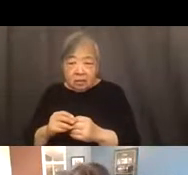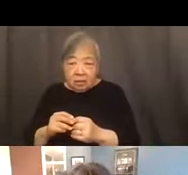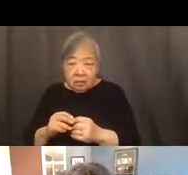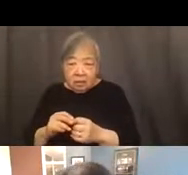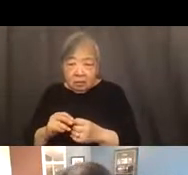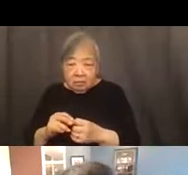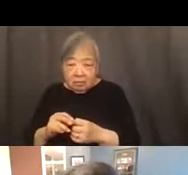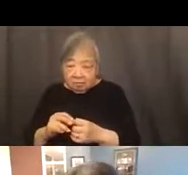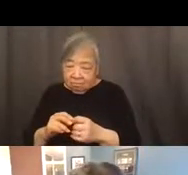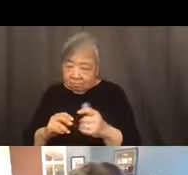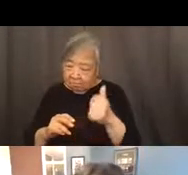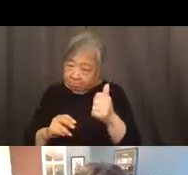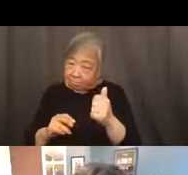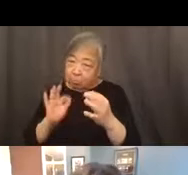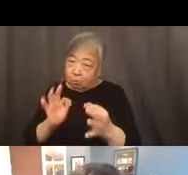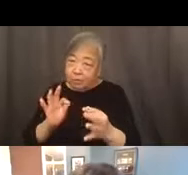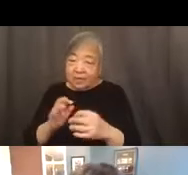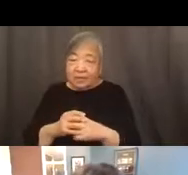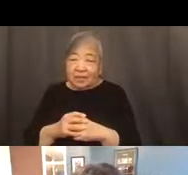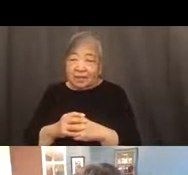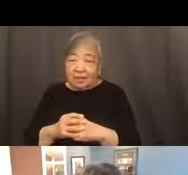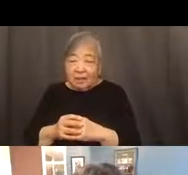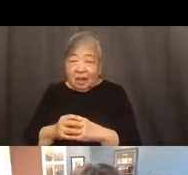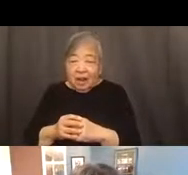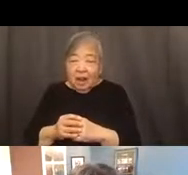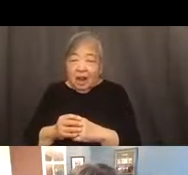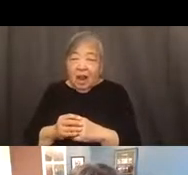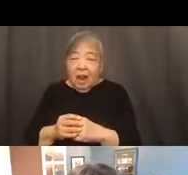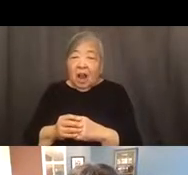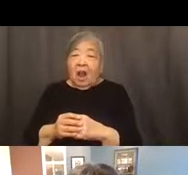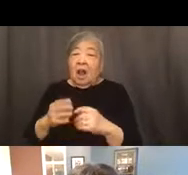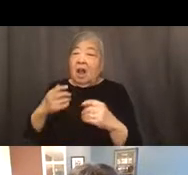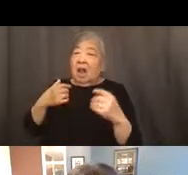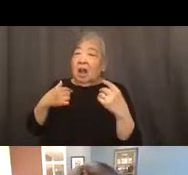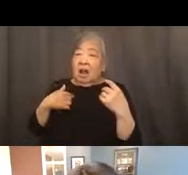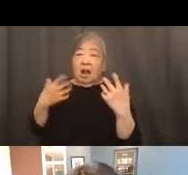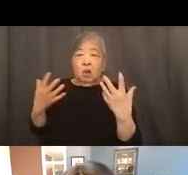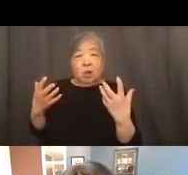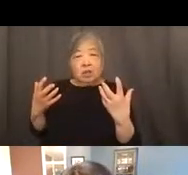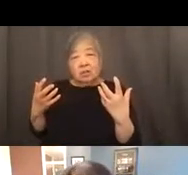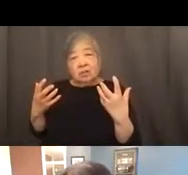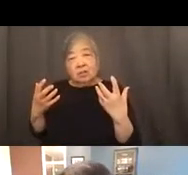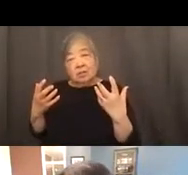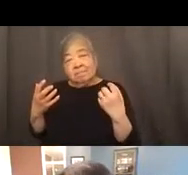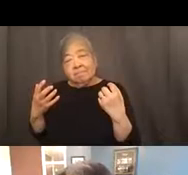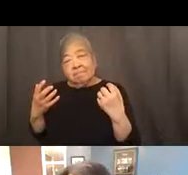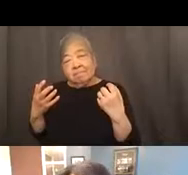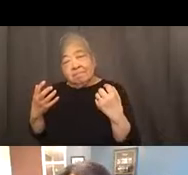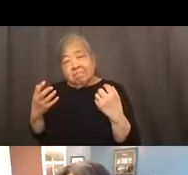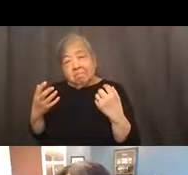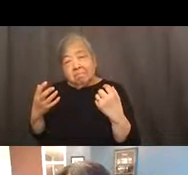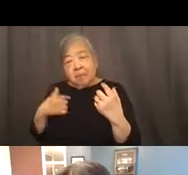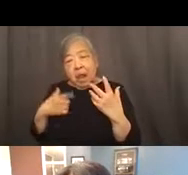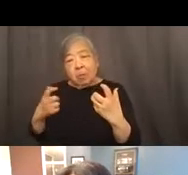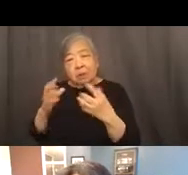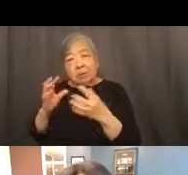Okay, perfect. Perfect. So I just wanted to comment